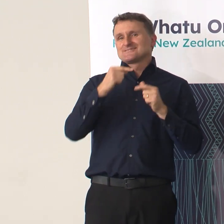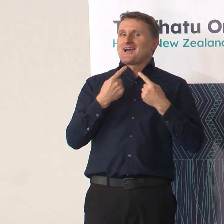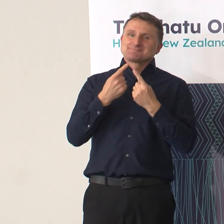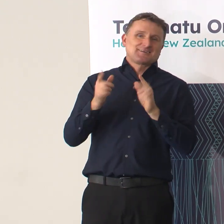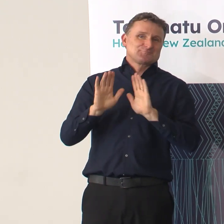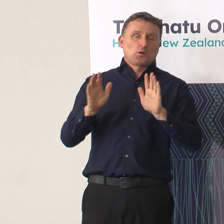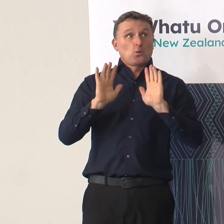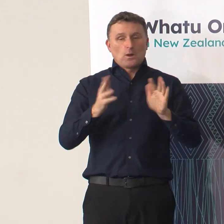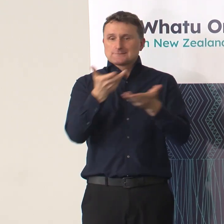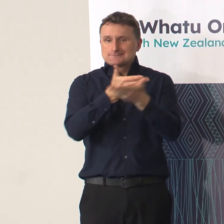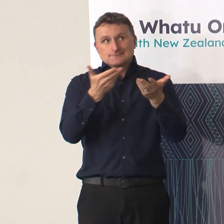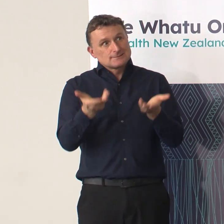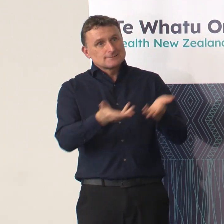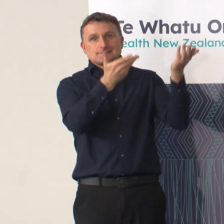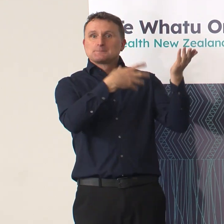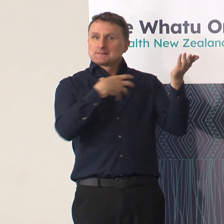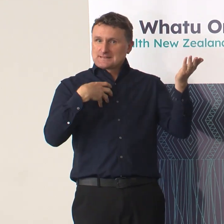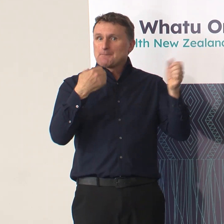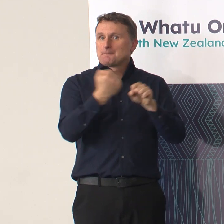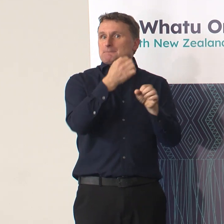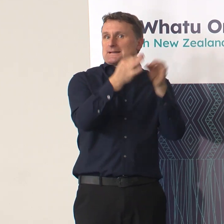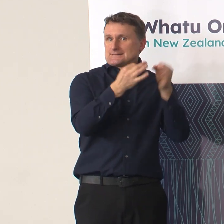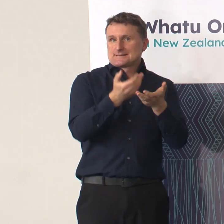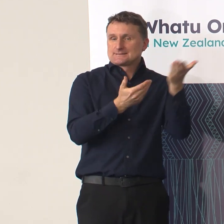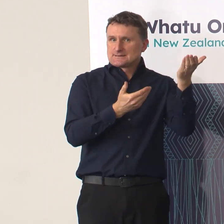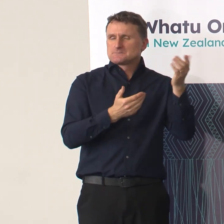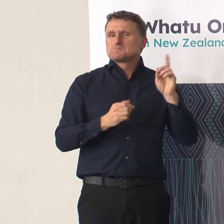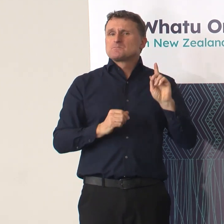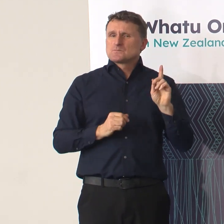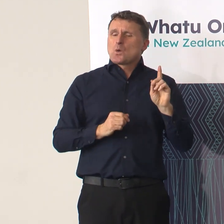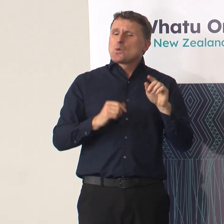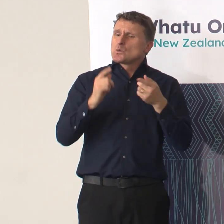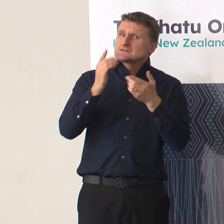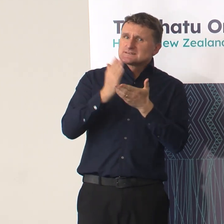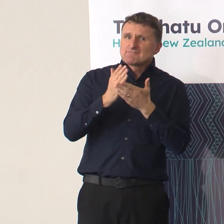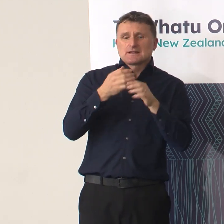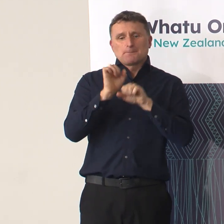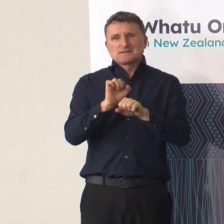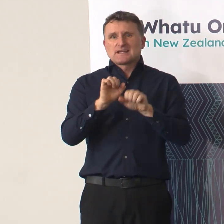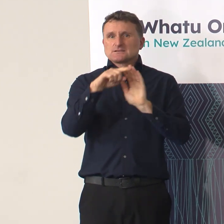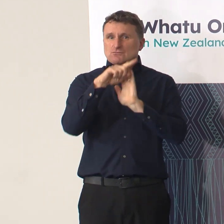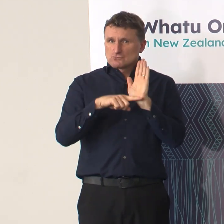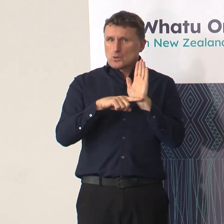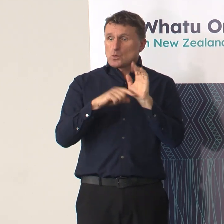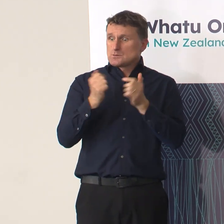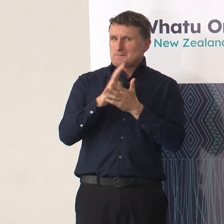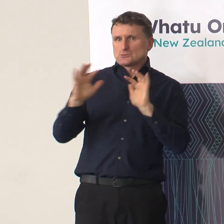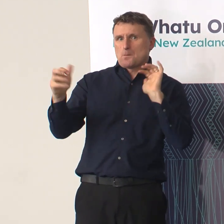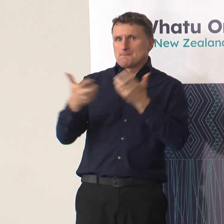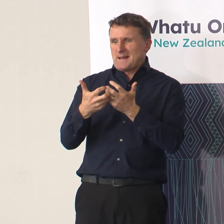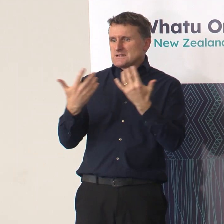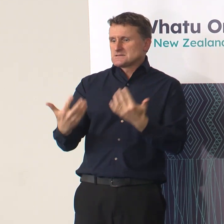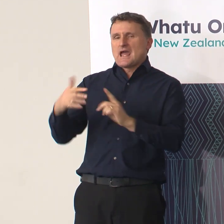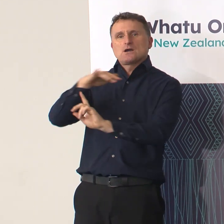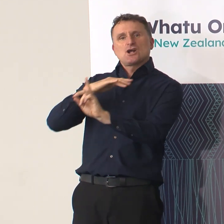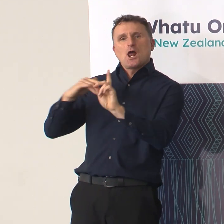just to say that all of the things that are currently in the framework and various protective measures are being looked at to make sure that they're still appropriate and proportionate.